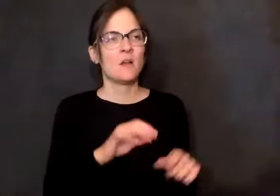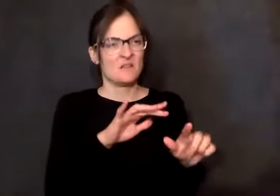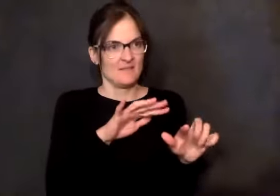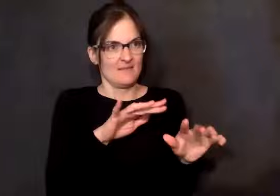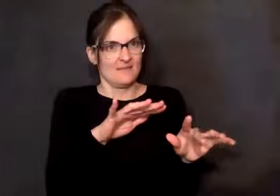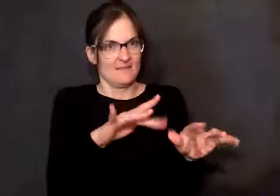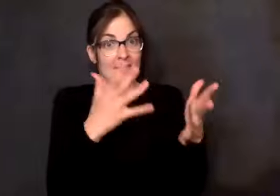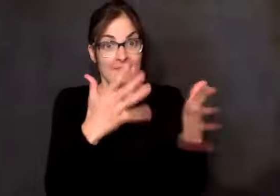trip?